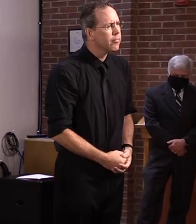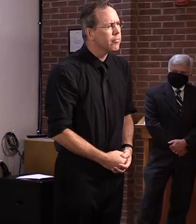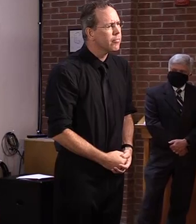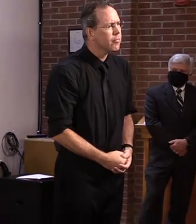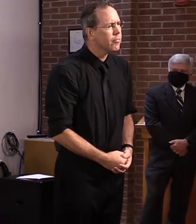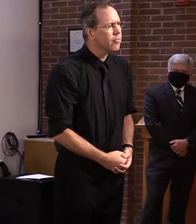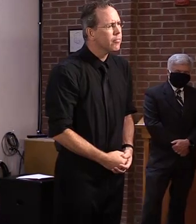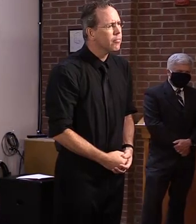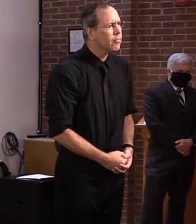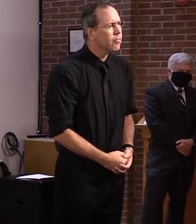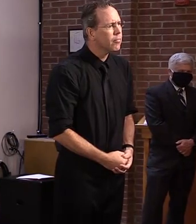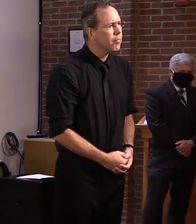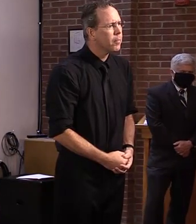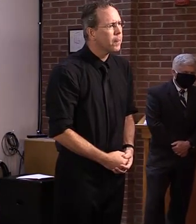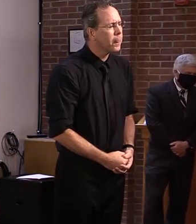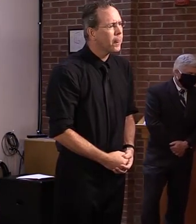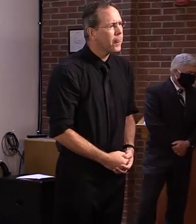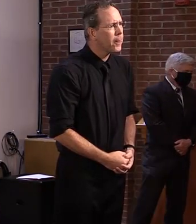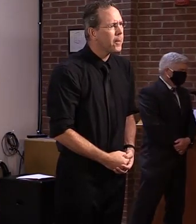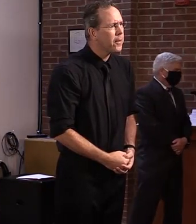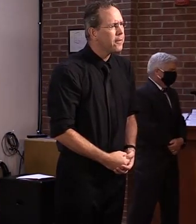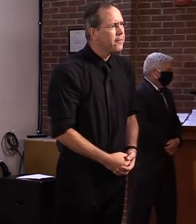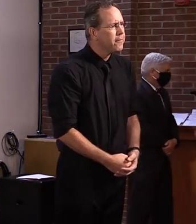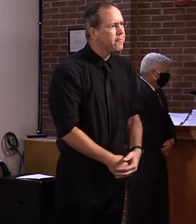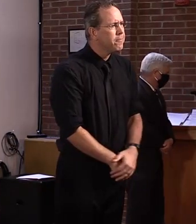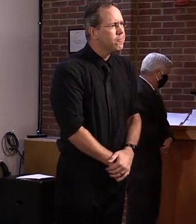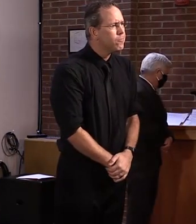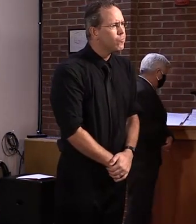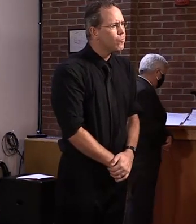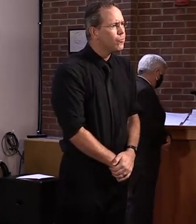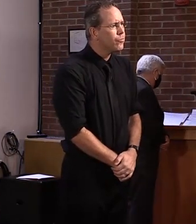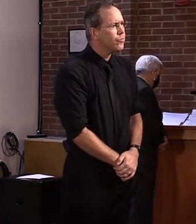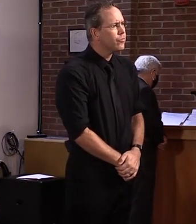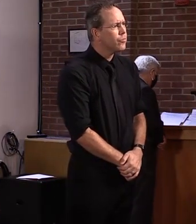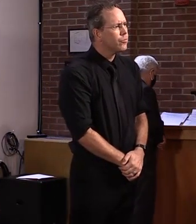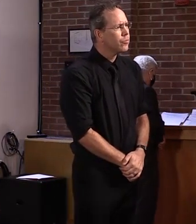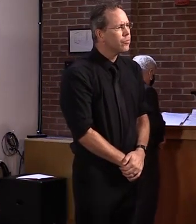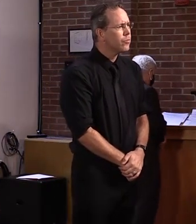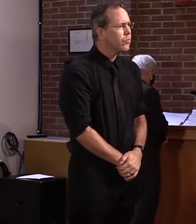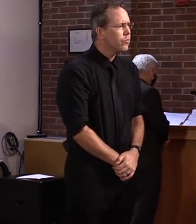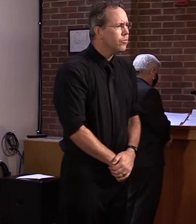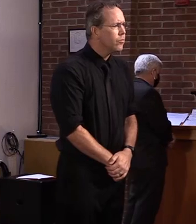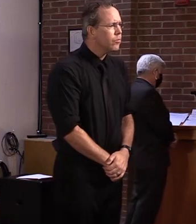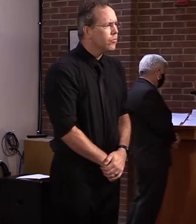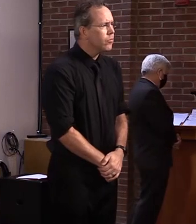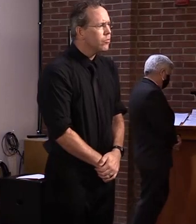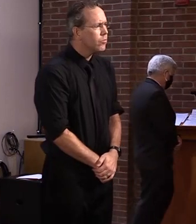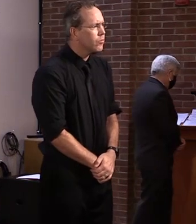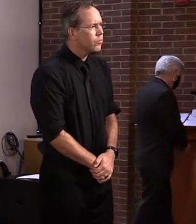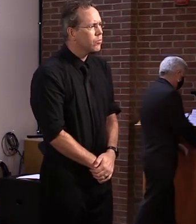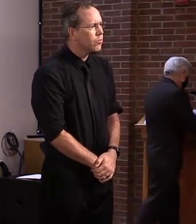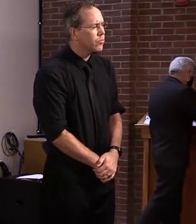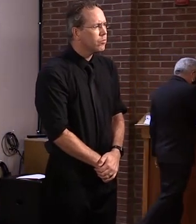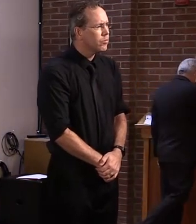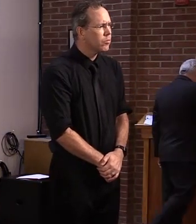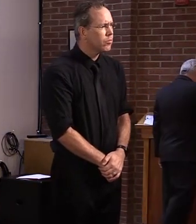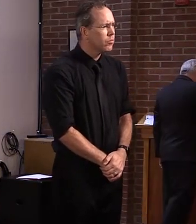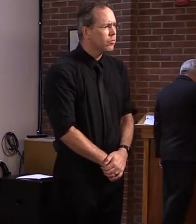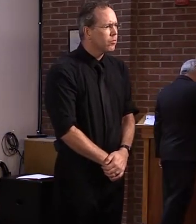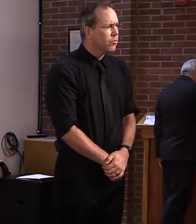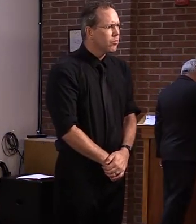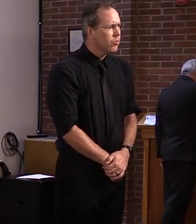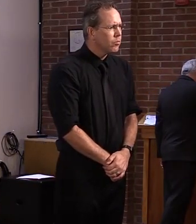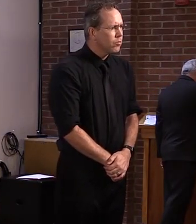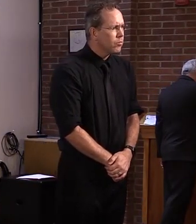from at least one viewer I know of in a rural part of the state who is concerned about